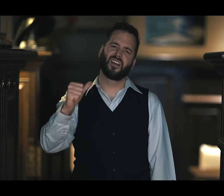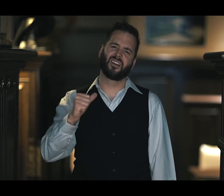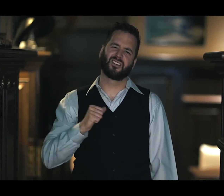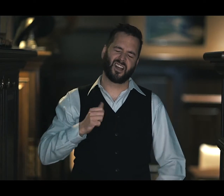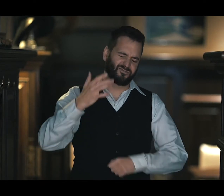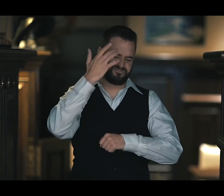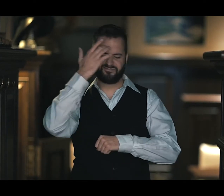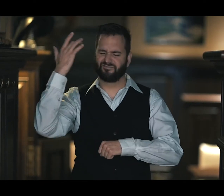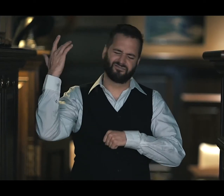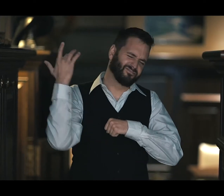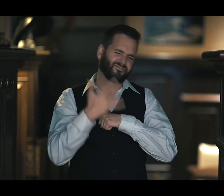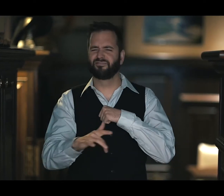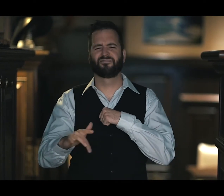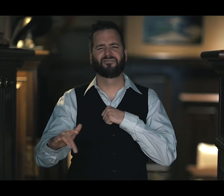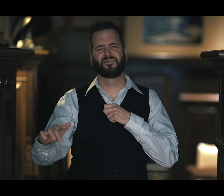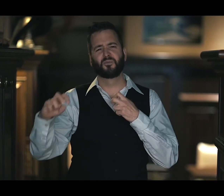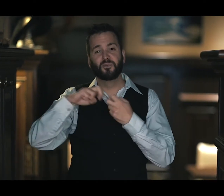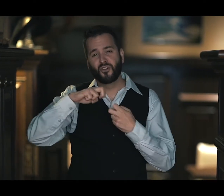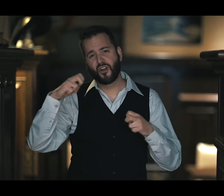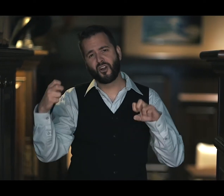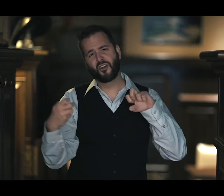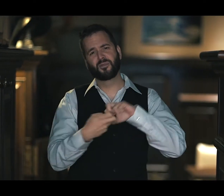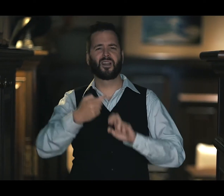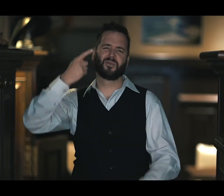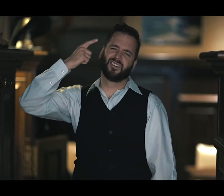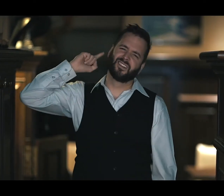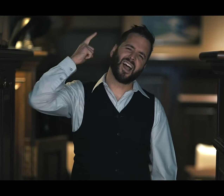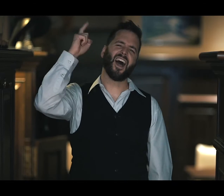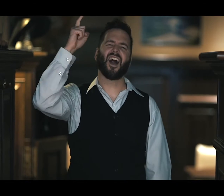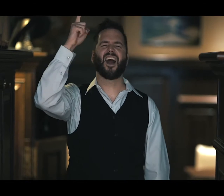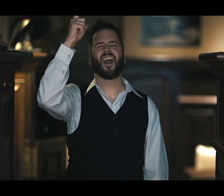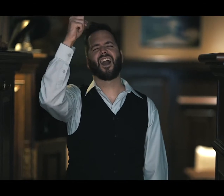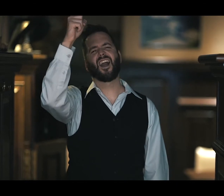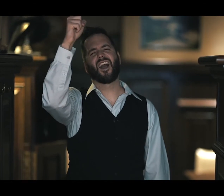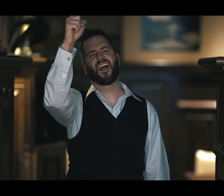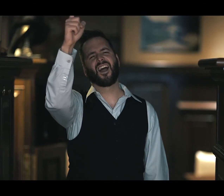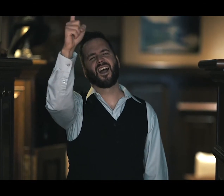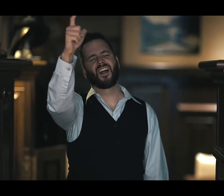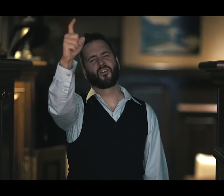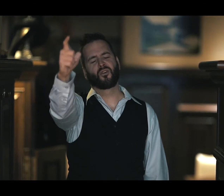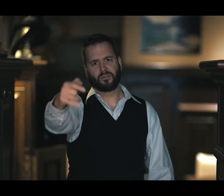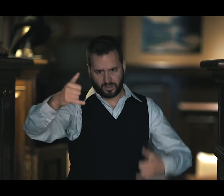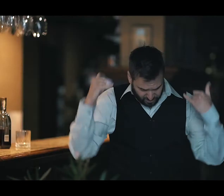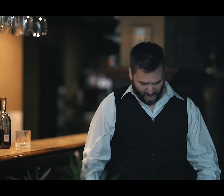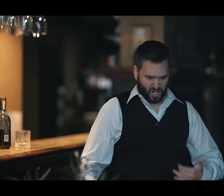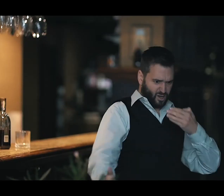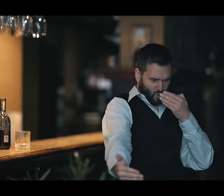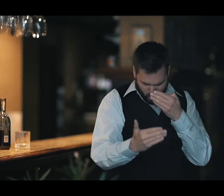Yesterday, all my troubles seemed so far away Now it looks as